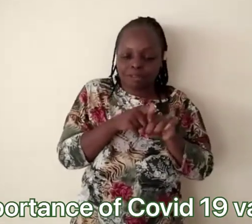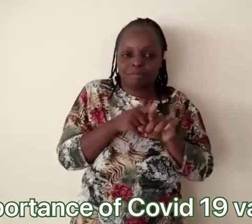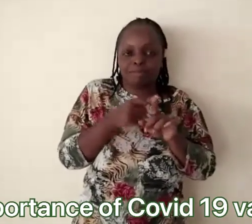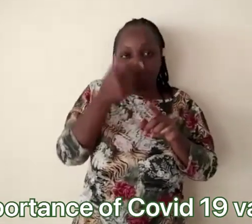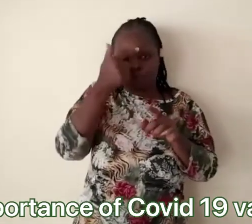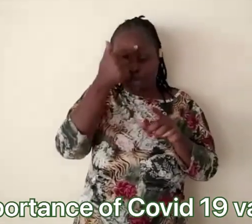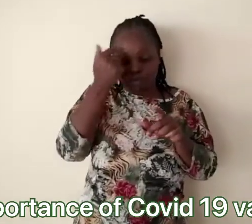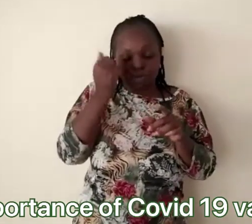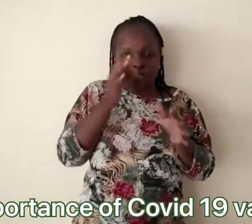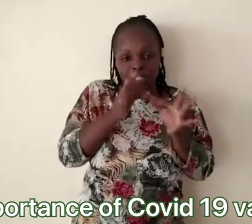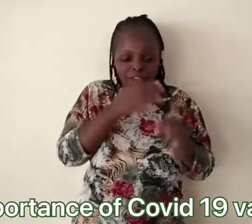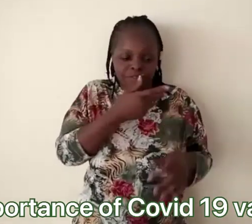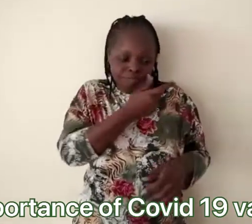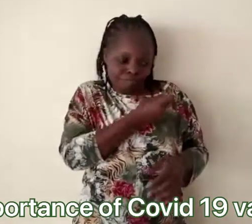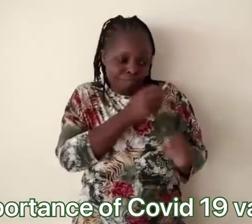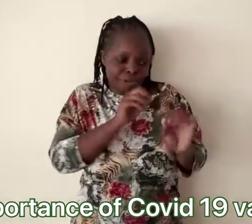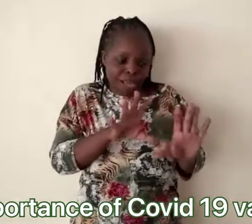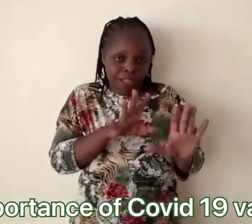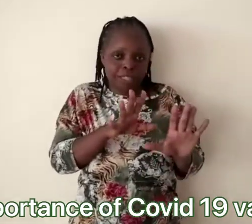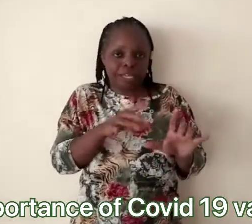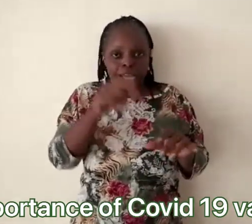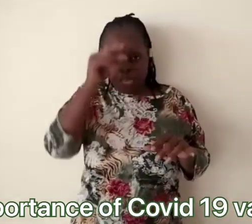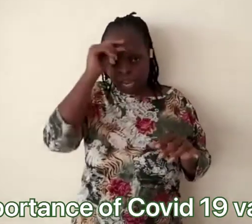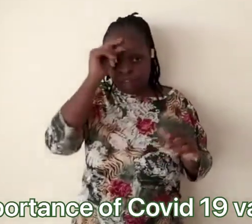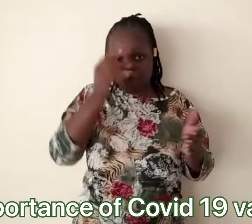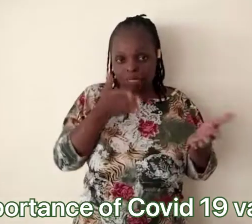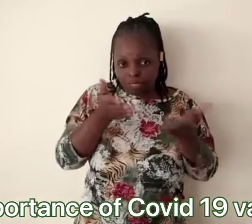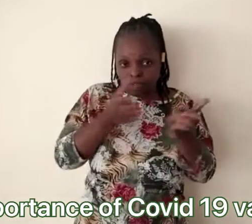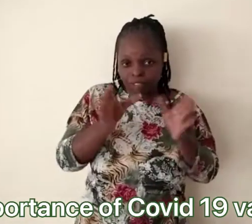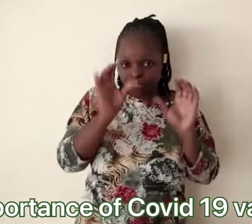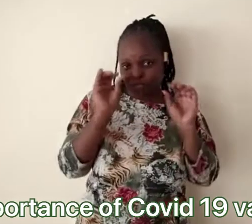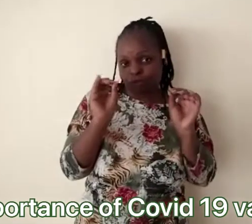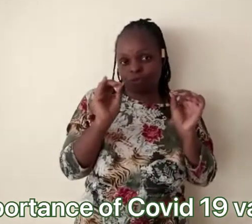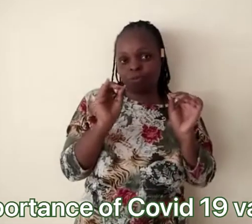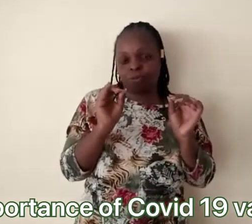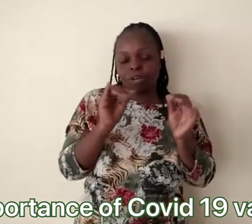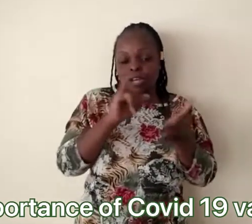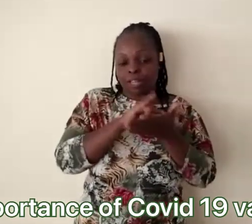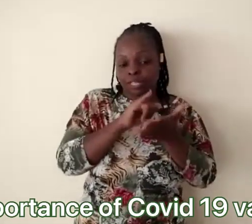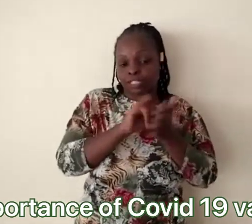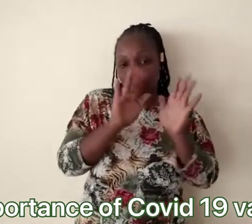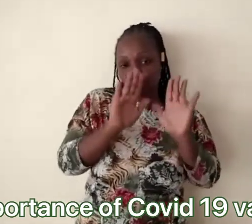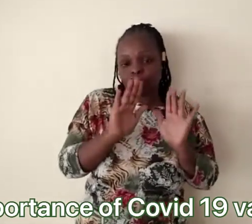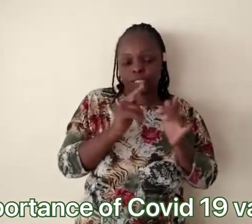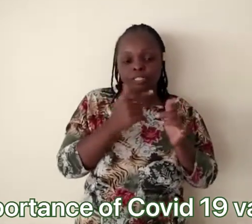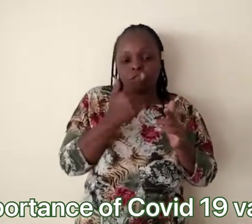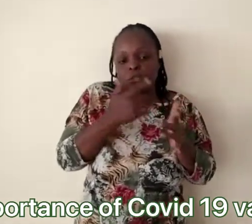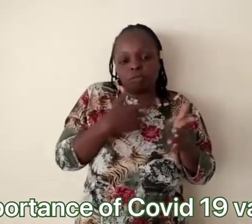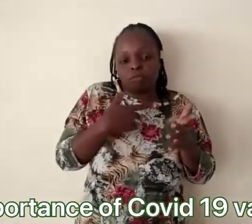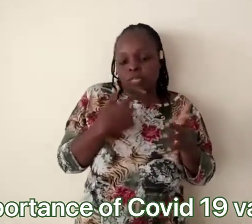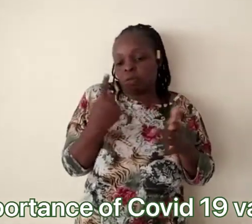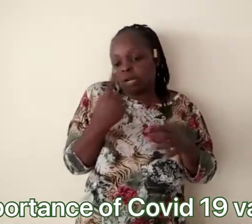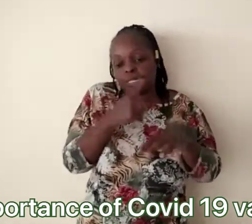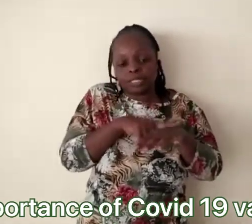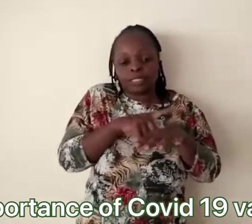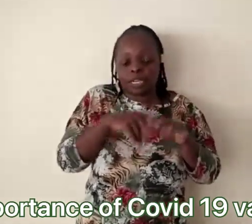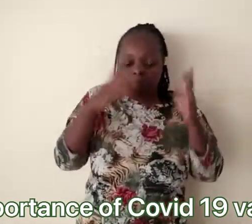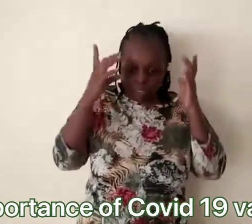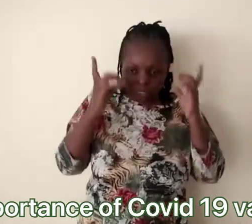decided it's better for me also to be vaccinated because if I don't, I will not get any